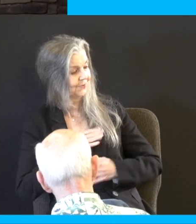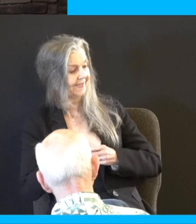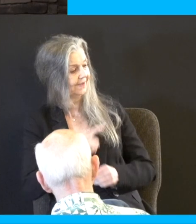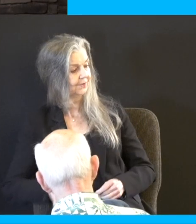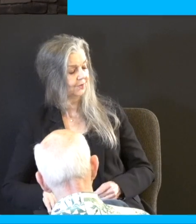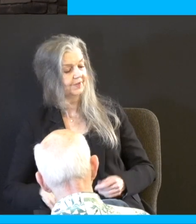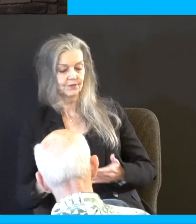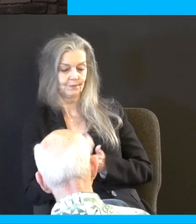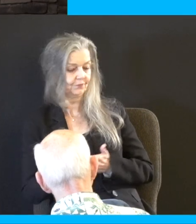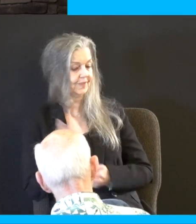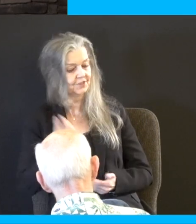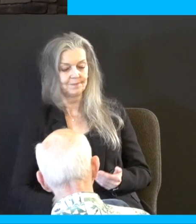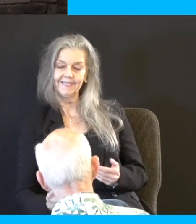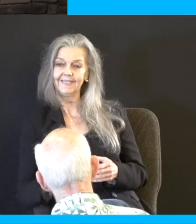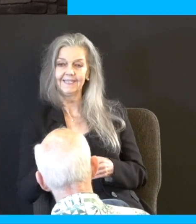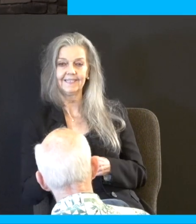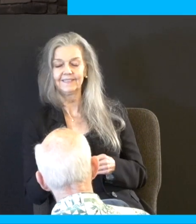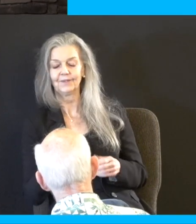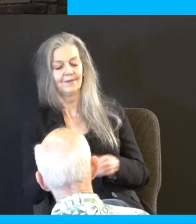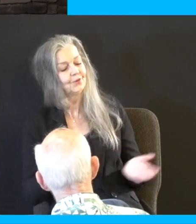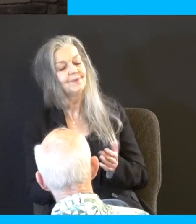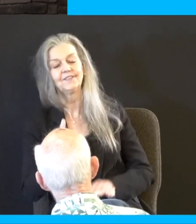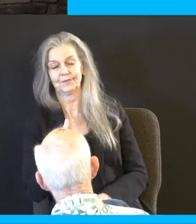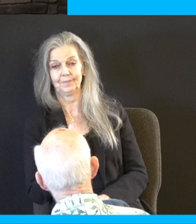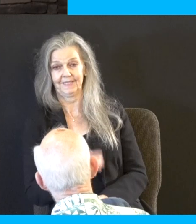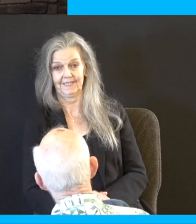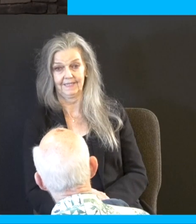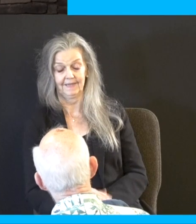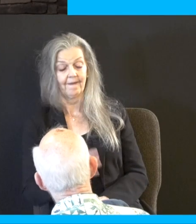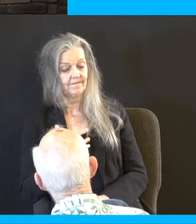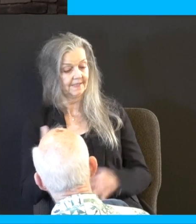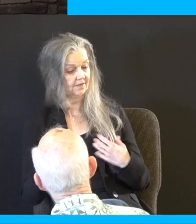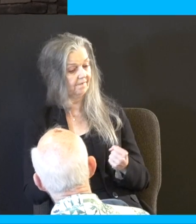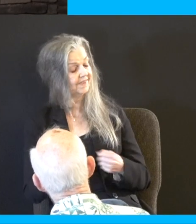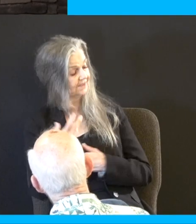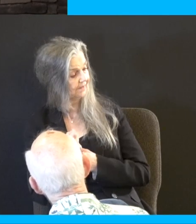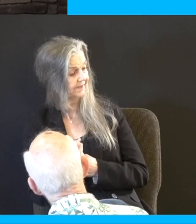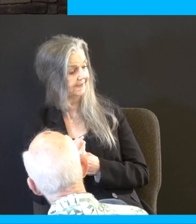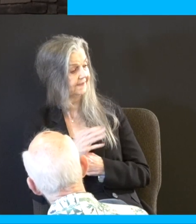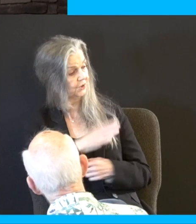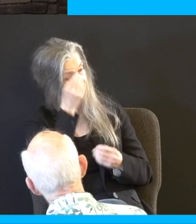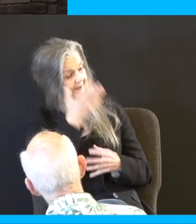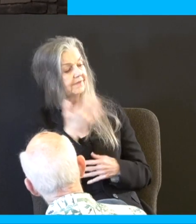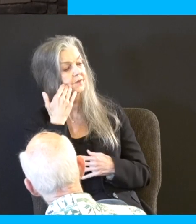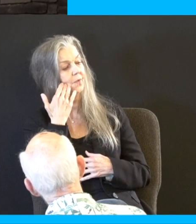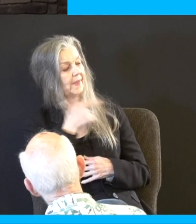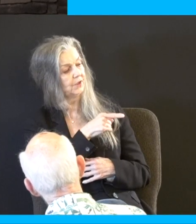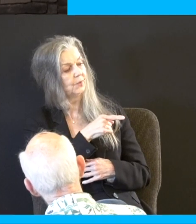the Lord. Old King James were just overwhelming with joy. Having confidence in thy obedience, I wrote unto you knowing that thou will also do more